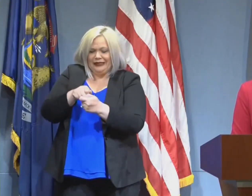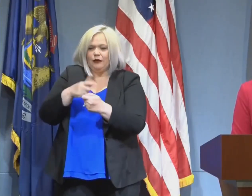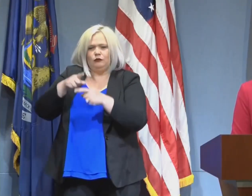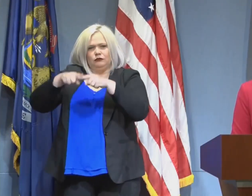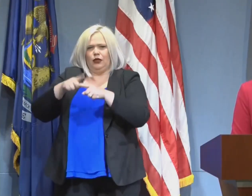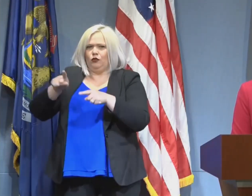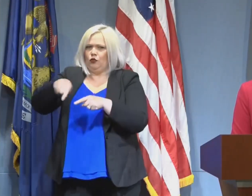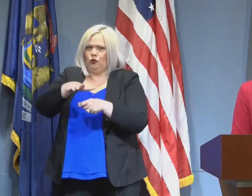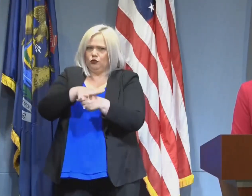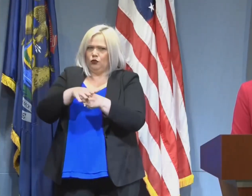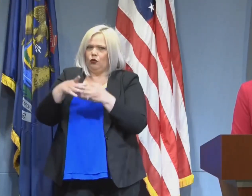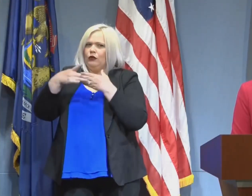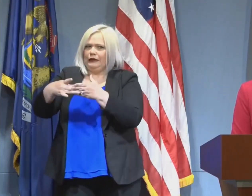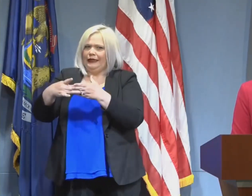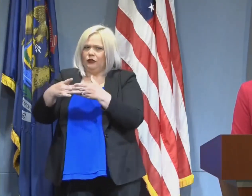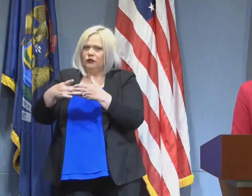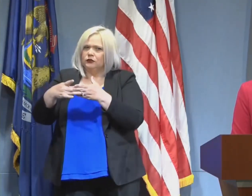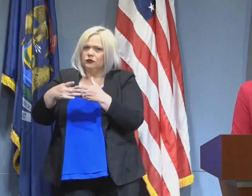regard.